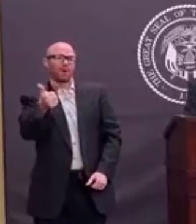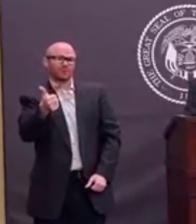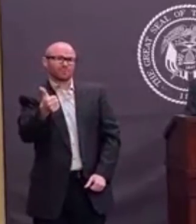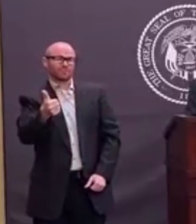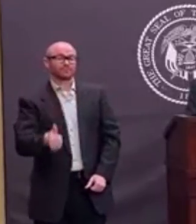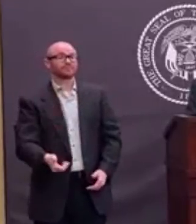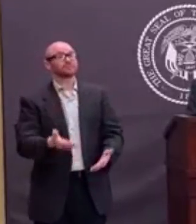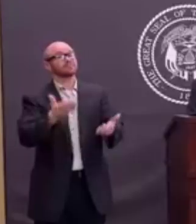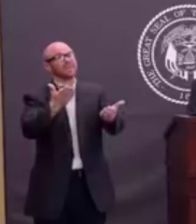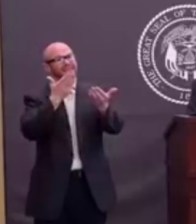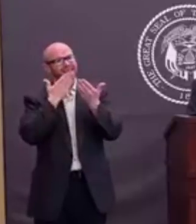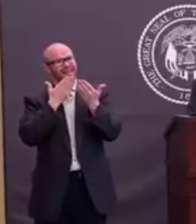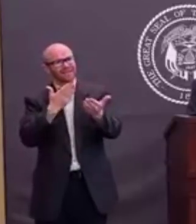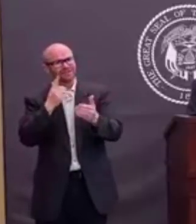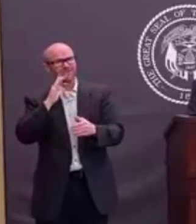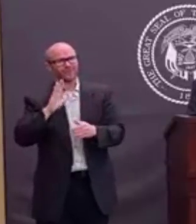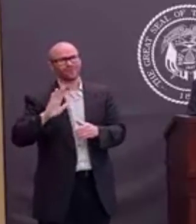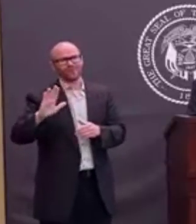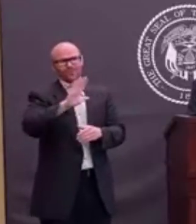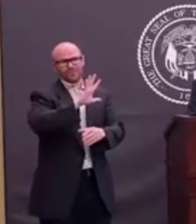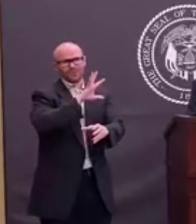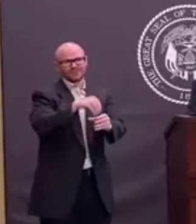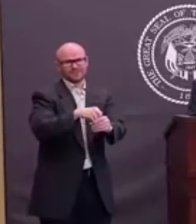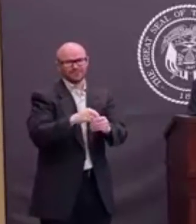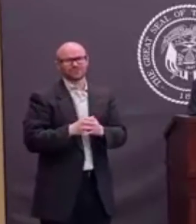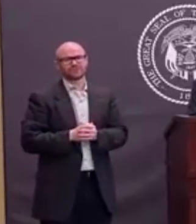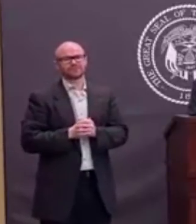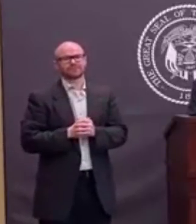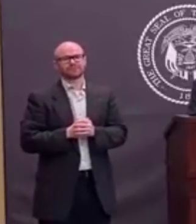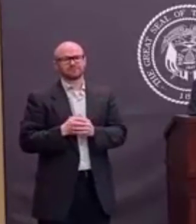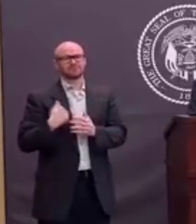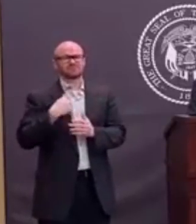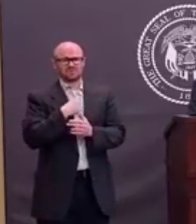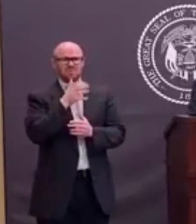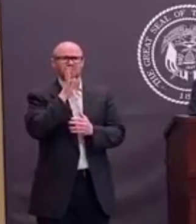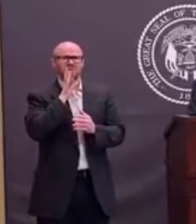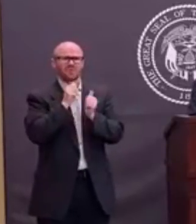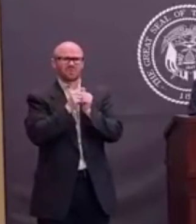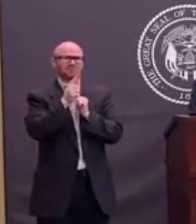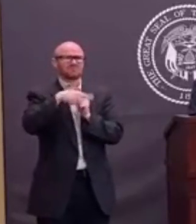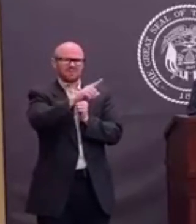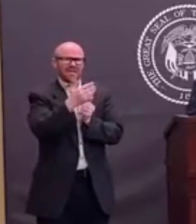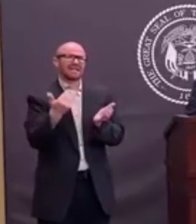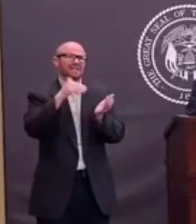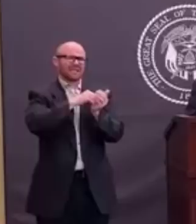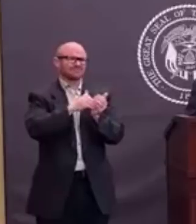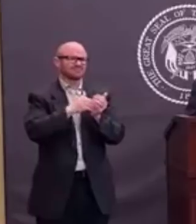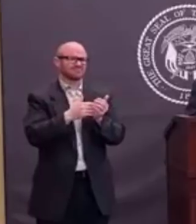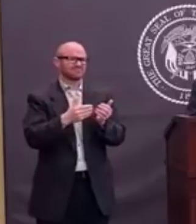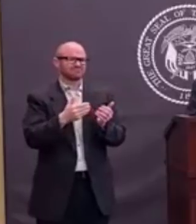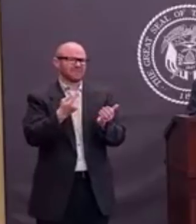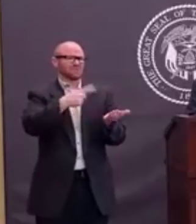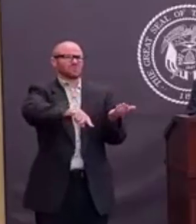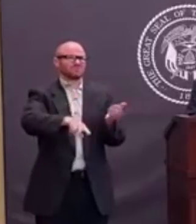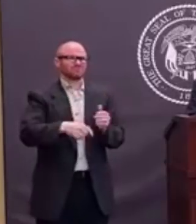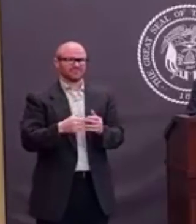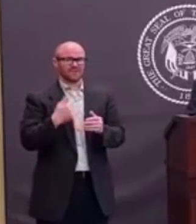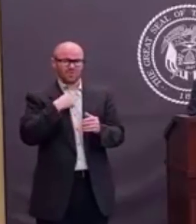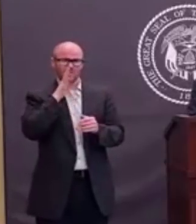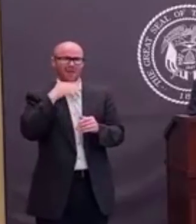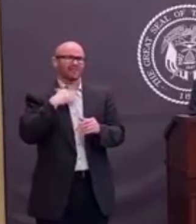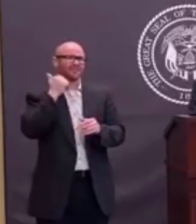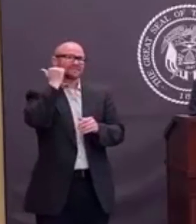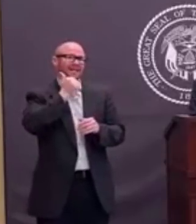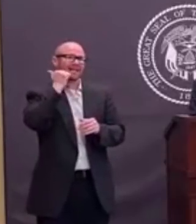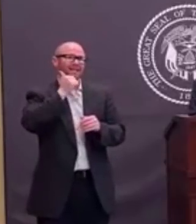With that, we thank everybody for their participation. Again, we'll be talking to you again soon. As I mentioned, we'll start having these daily